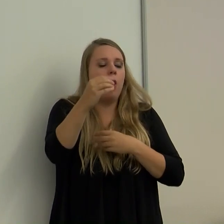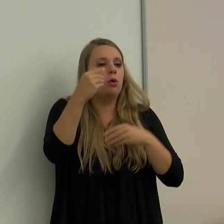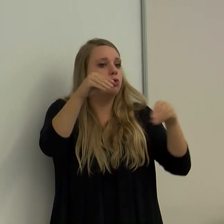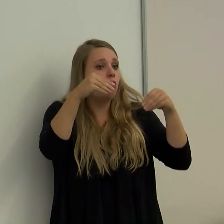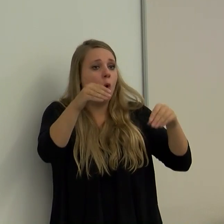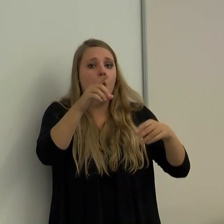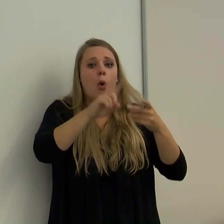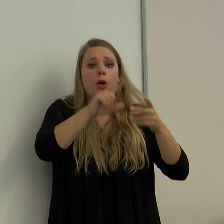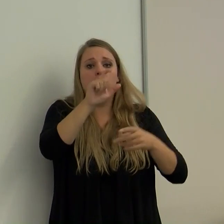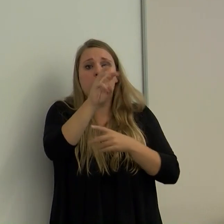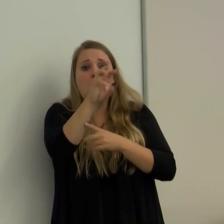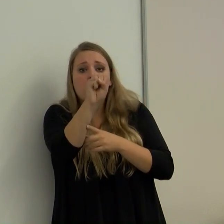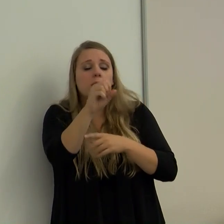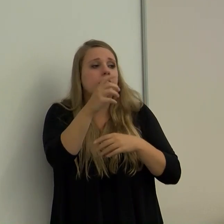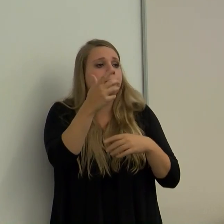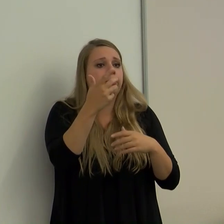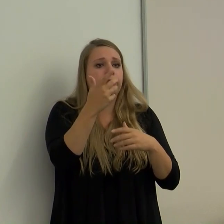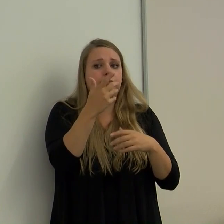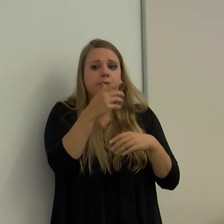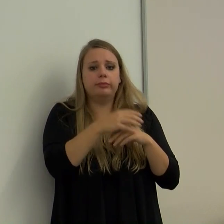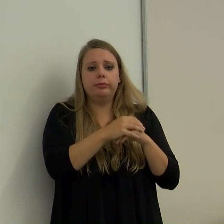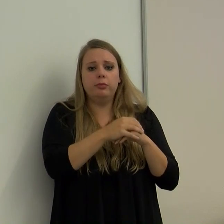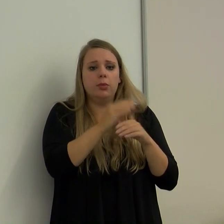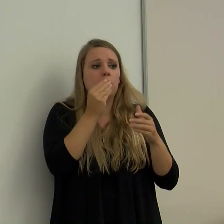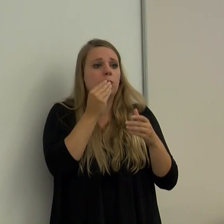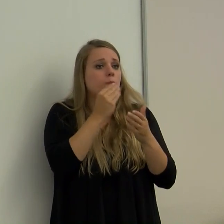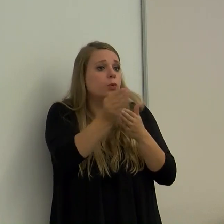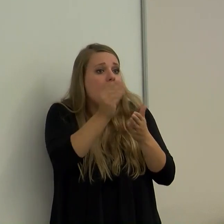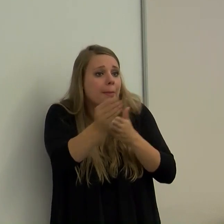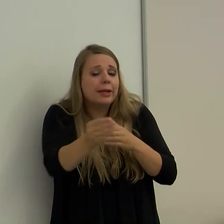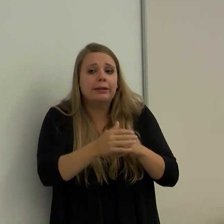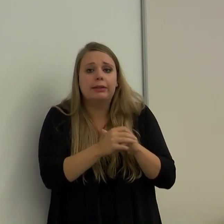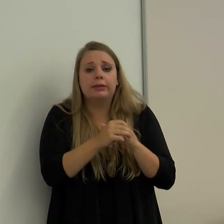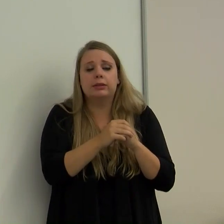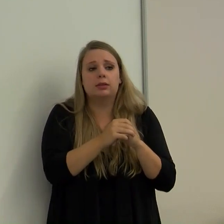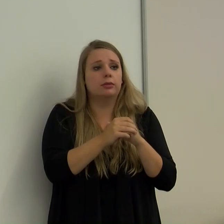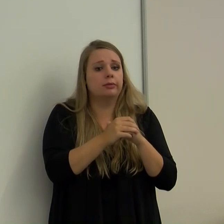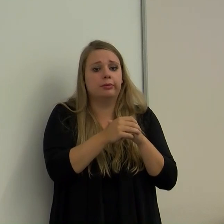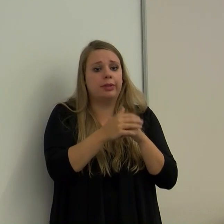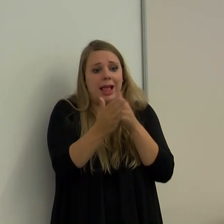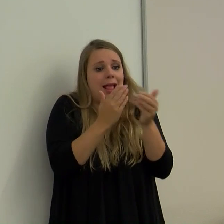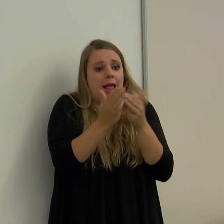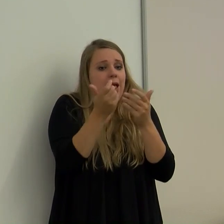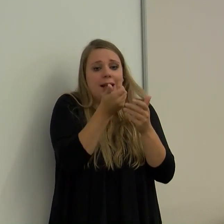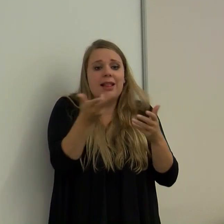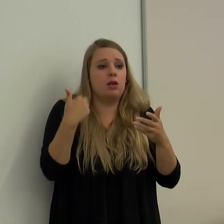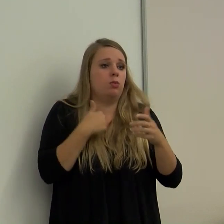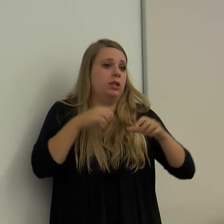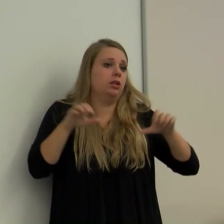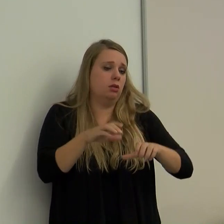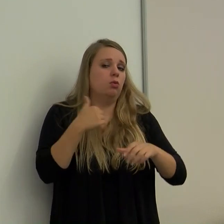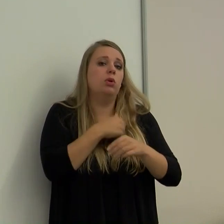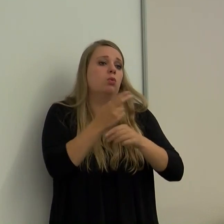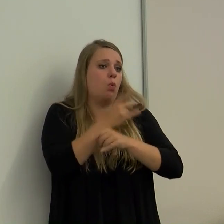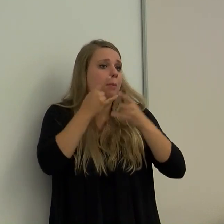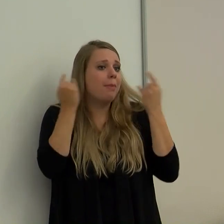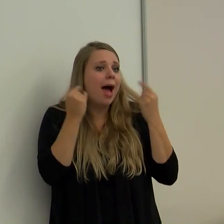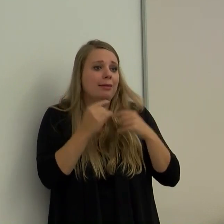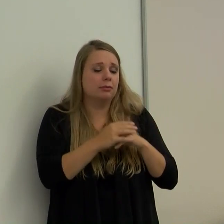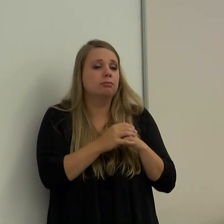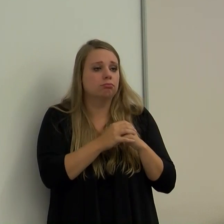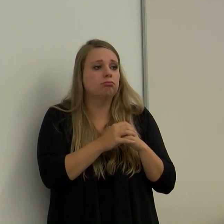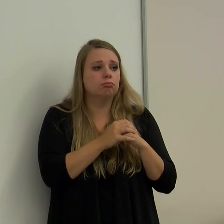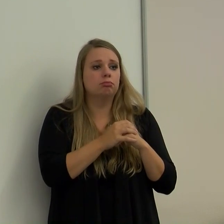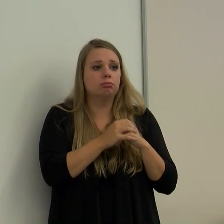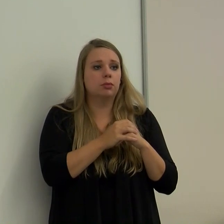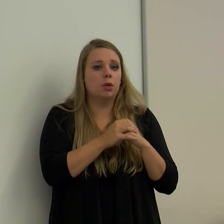the store or to Lowe's or, you know, grocery shopping or whatever we did, we wore masks. We didn't.